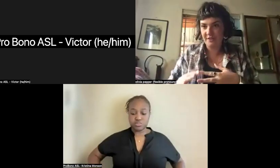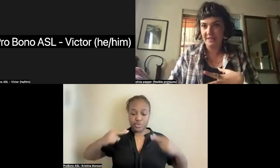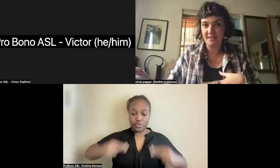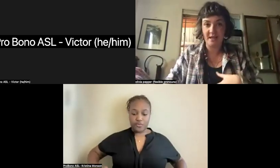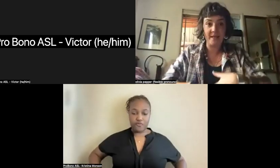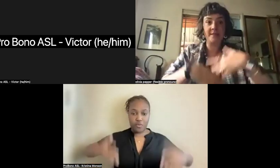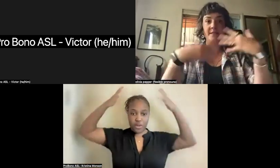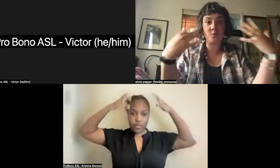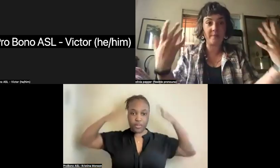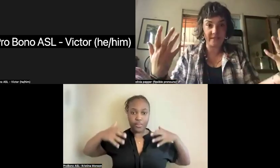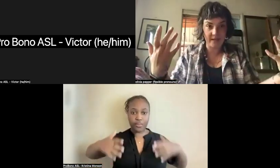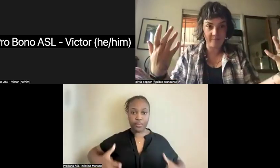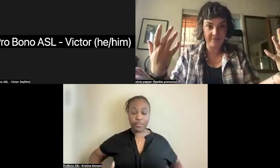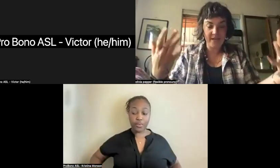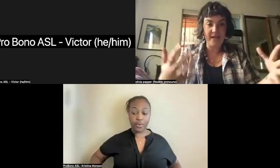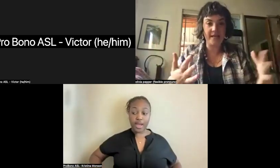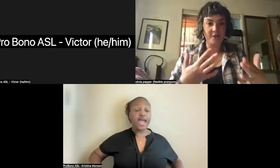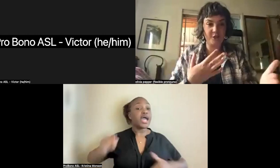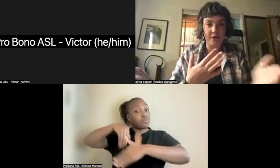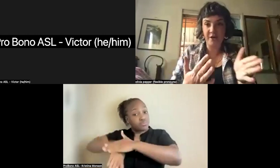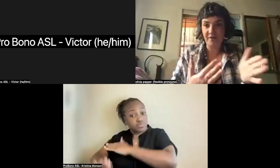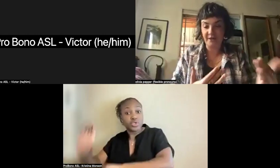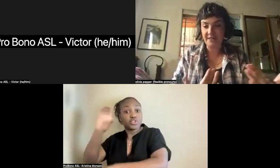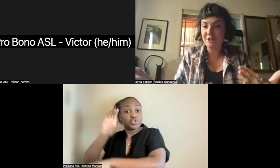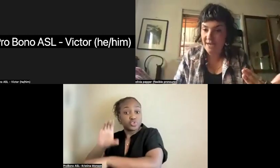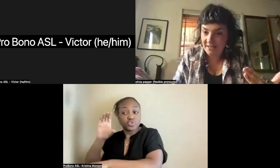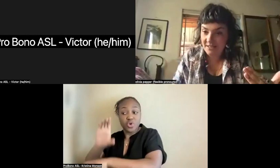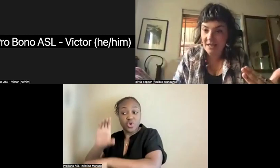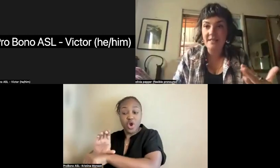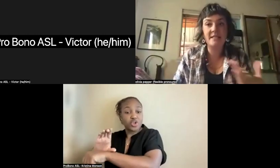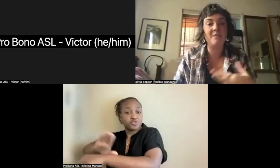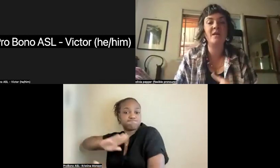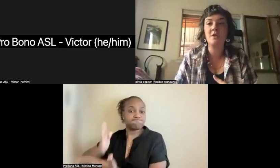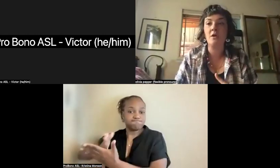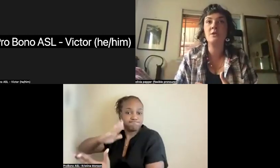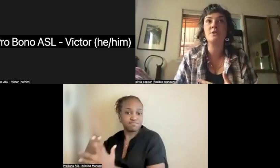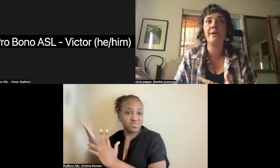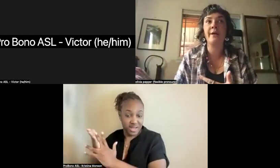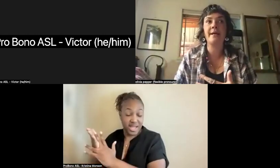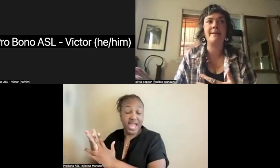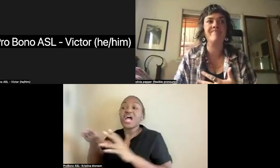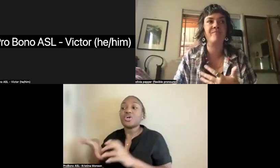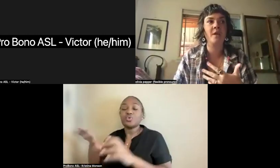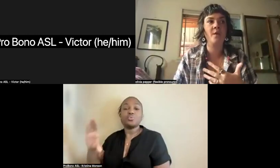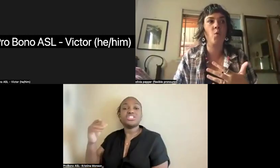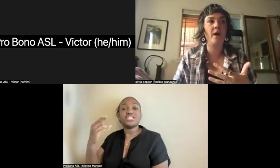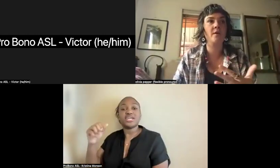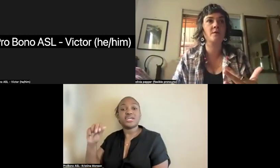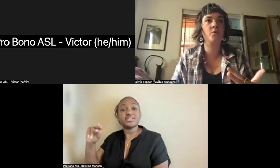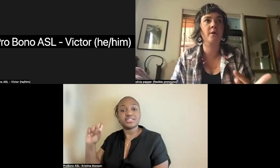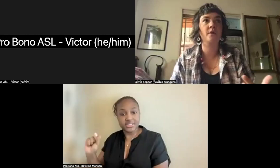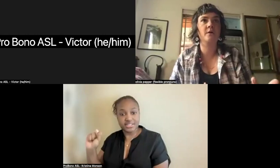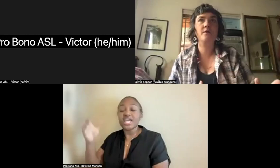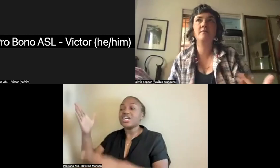services and then disrupting them and sharing various chants, sometimes also sharing what